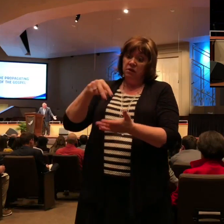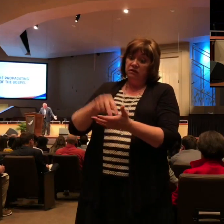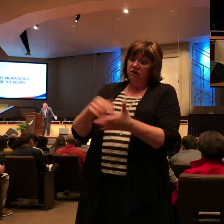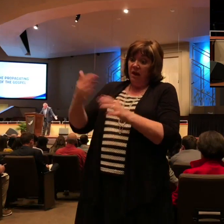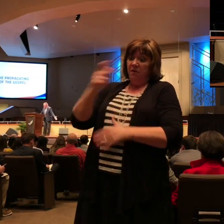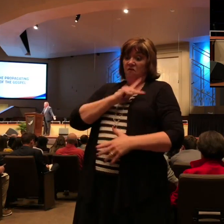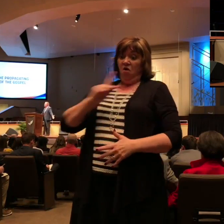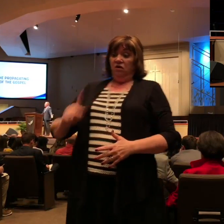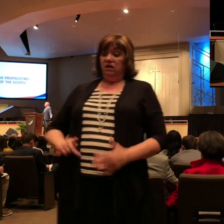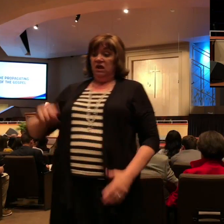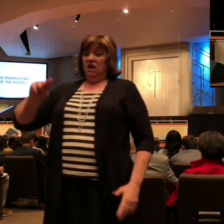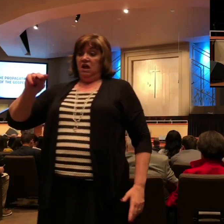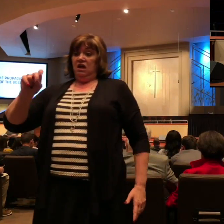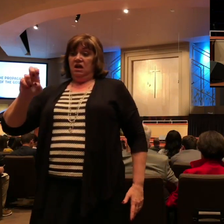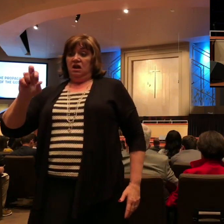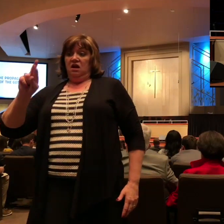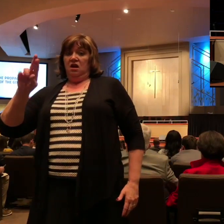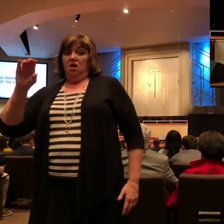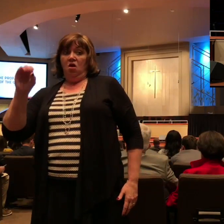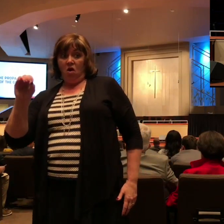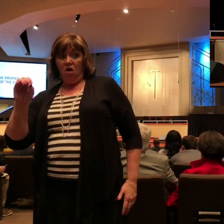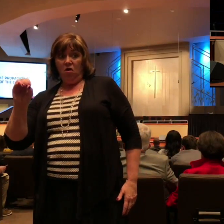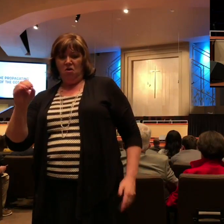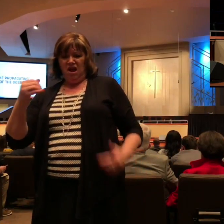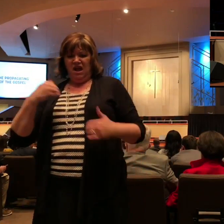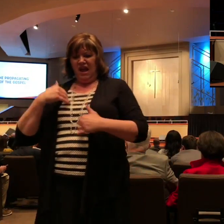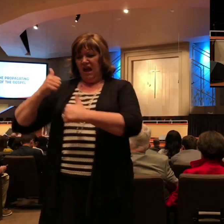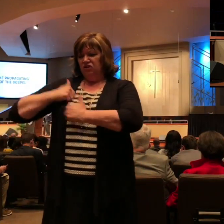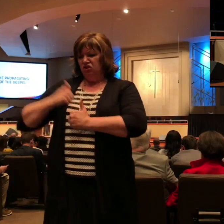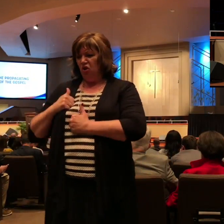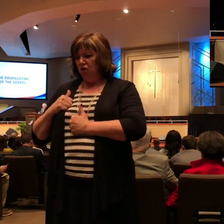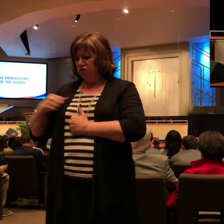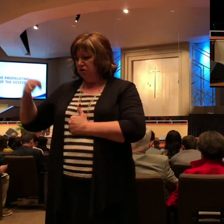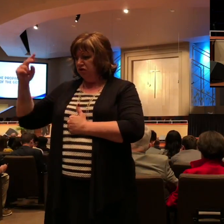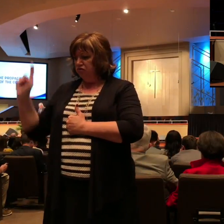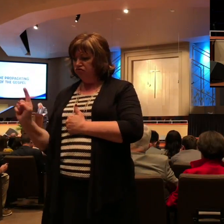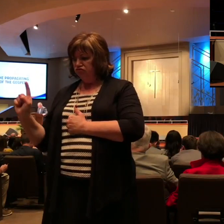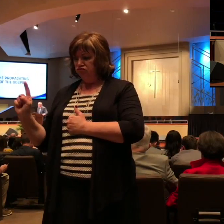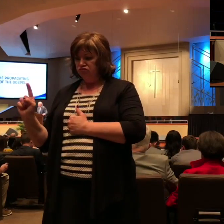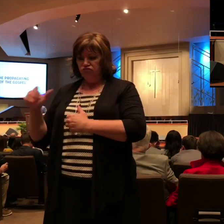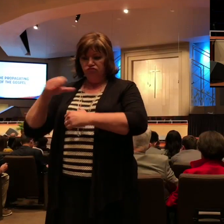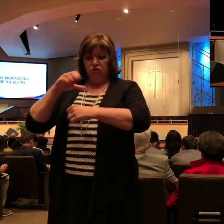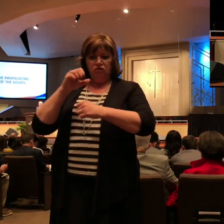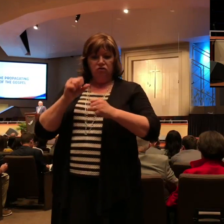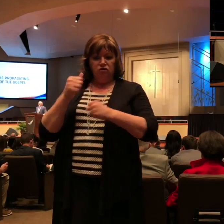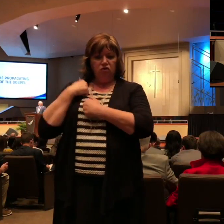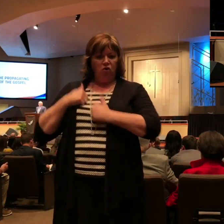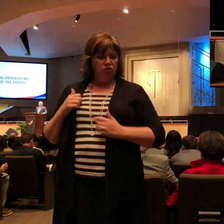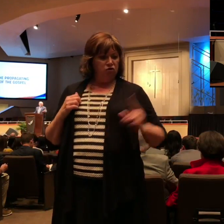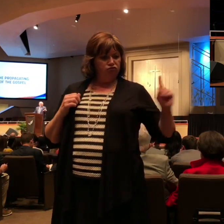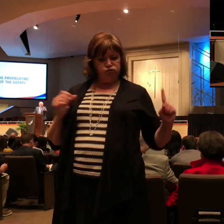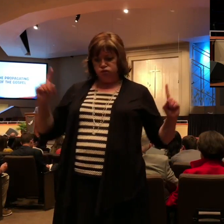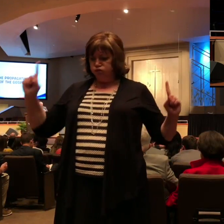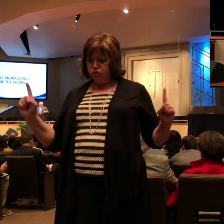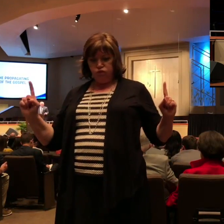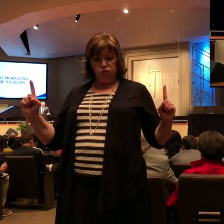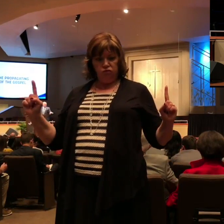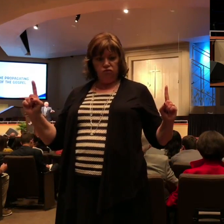chained to these prison guards on the right and on the left, he's witnessing and he's sharing the gospel of Jesus Christ. And no doubt as